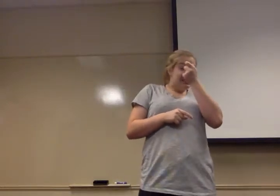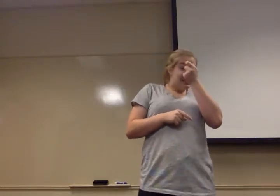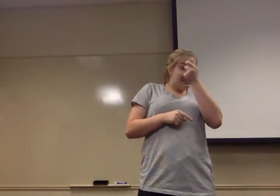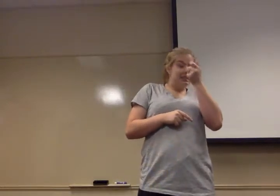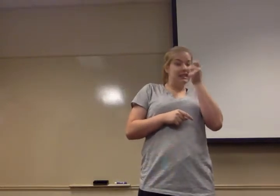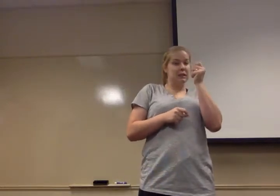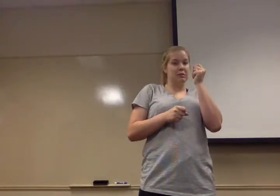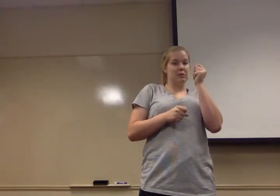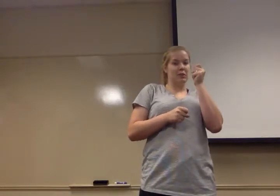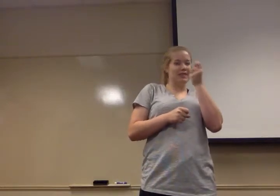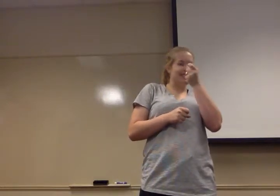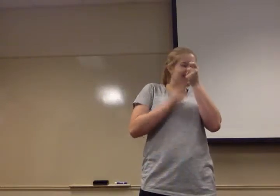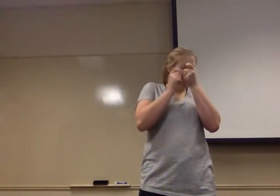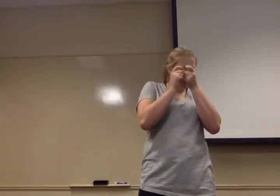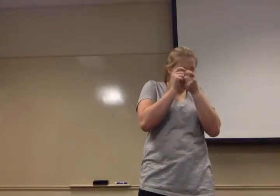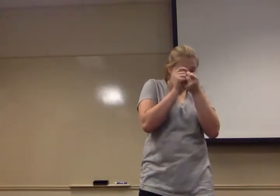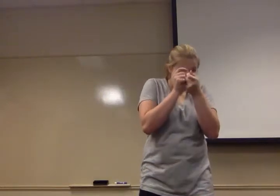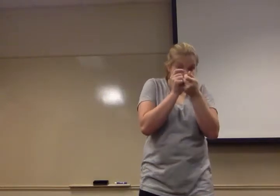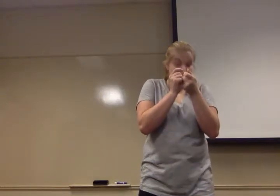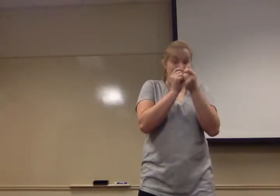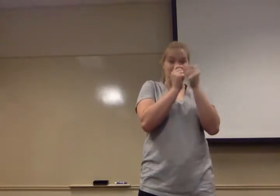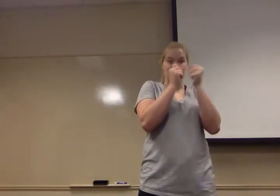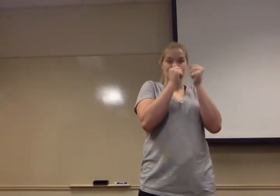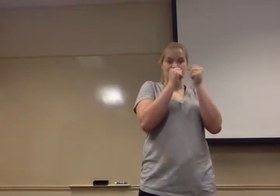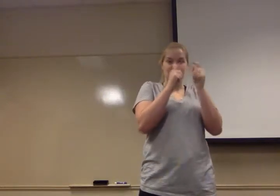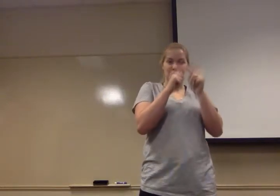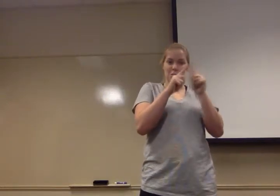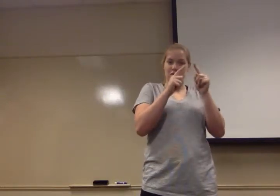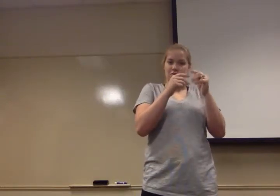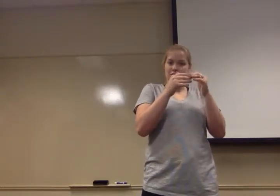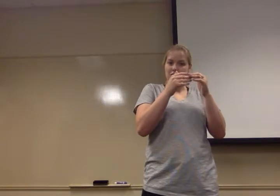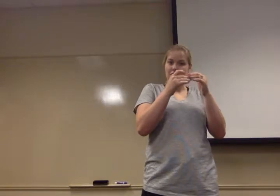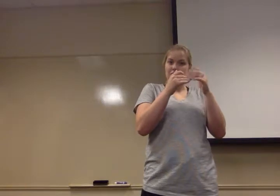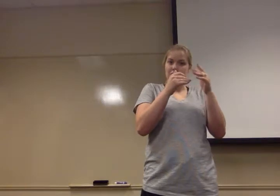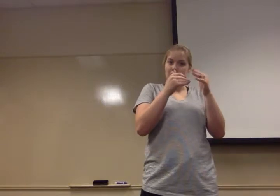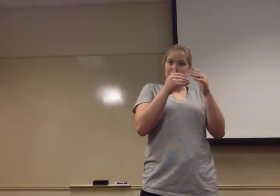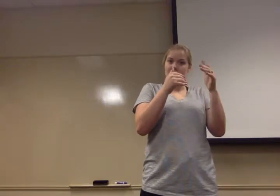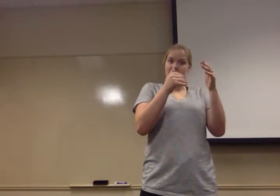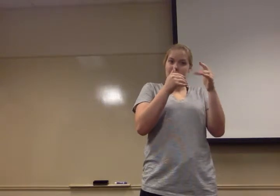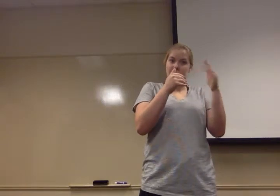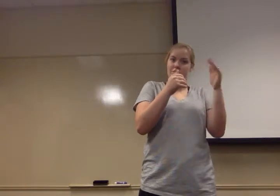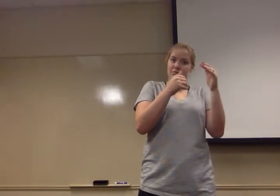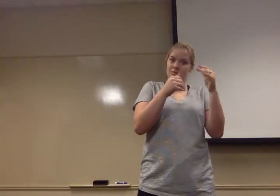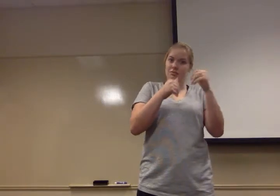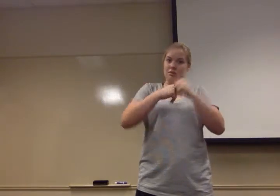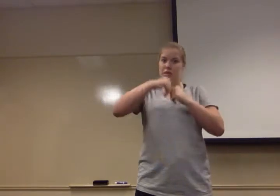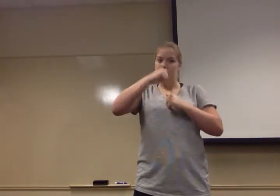are tiny differences, but it was enough for the universe to move on to the next stage of building complexity. And this is how it works.